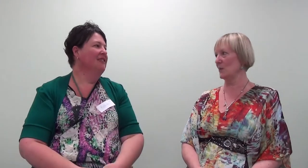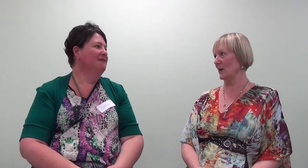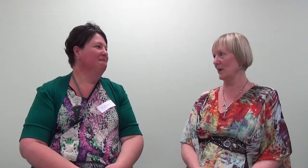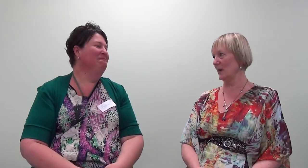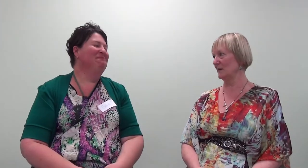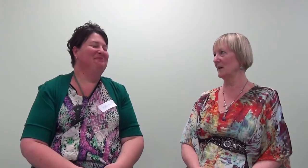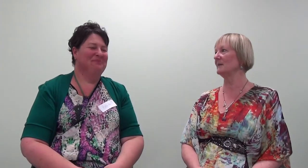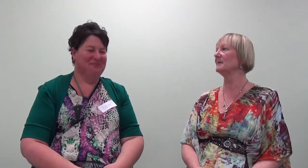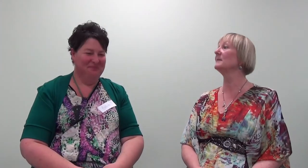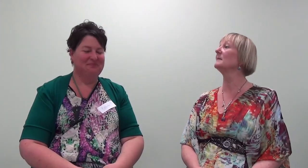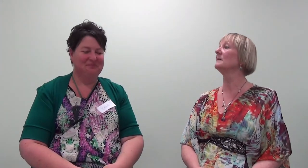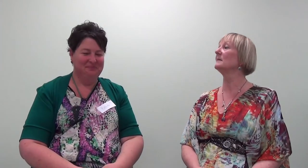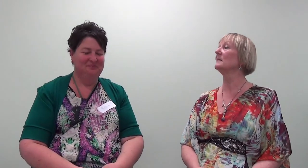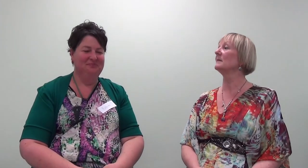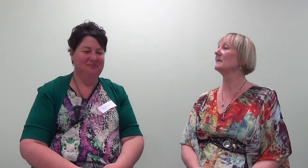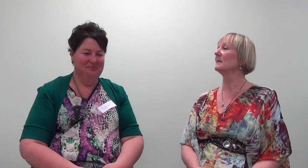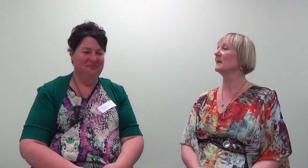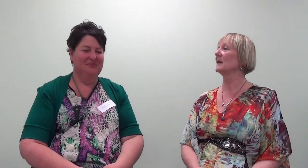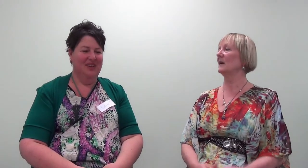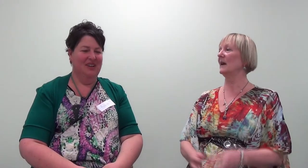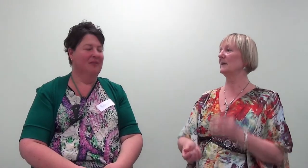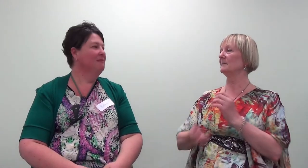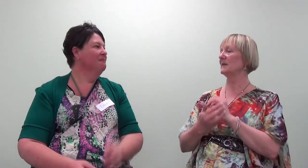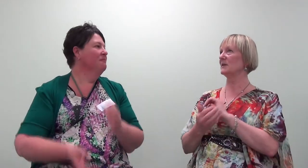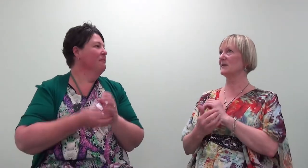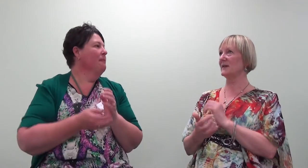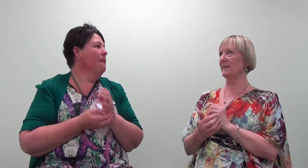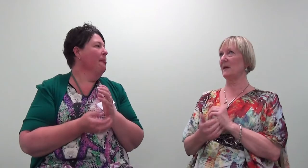I don't want to go there. Right. Okay. So just tap in.